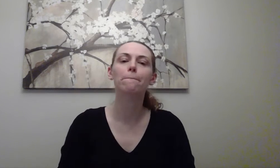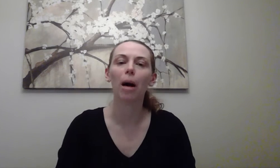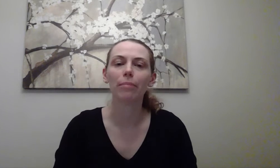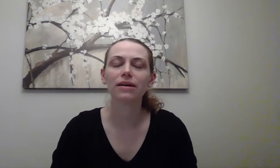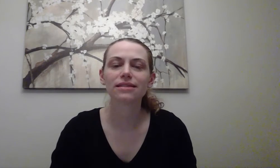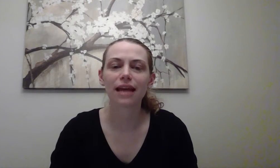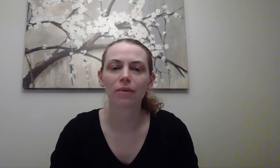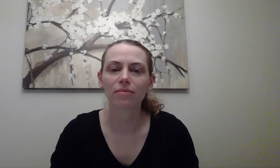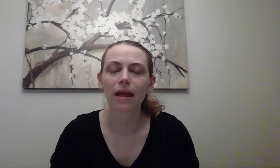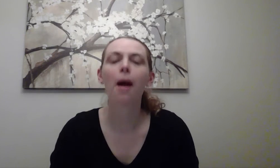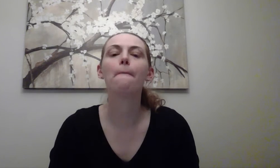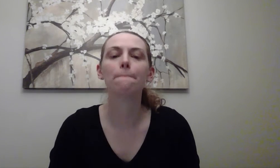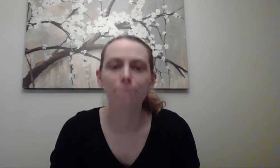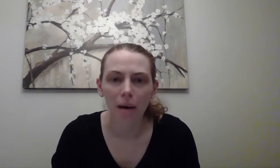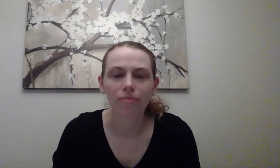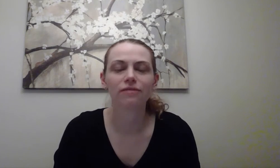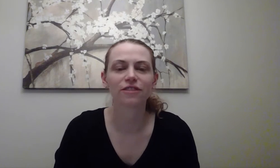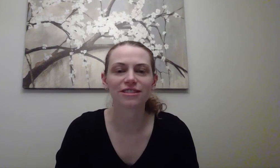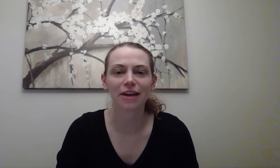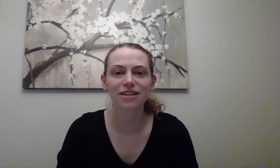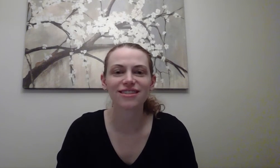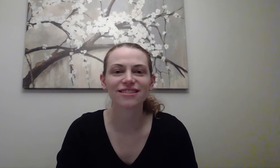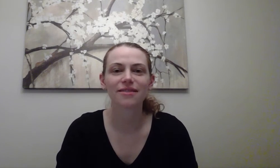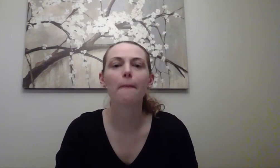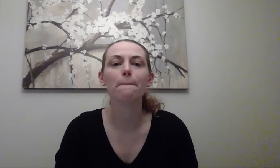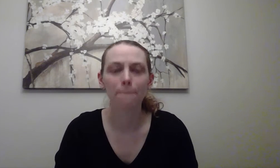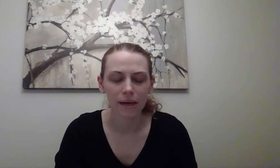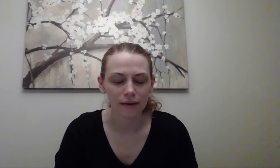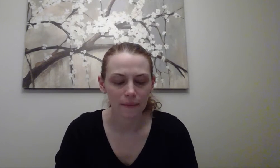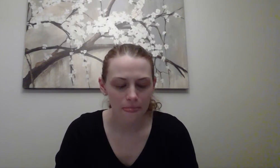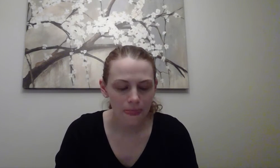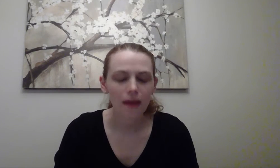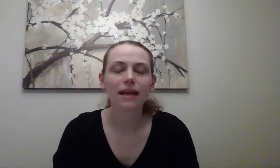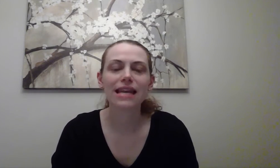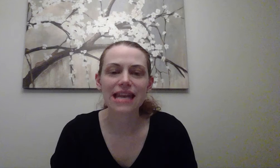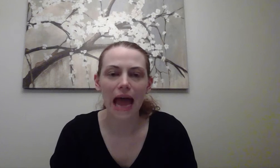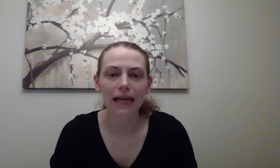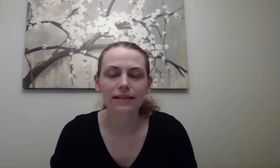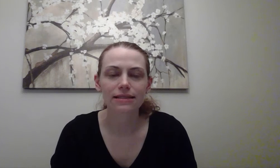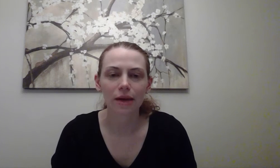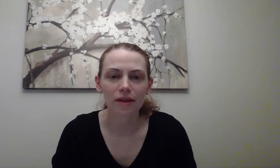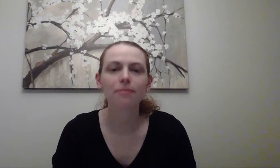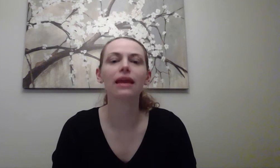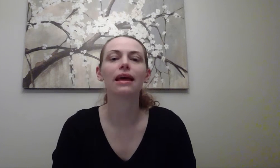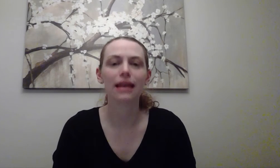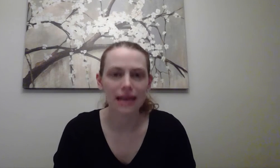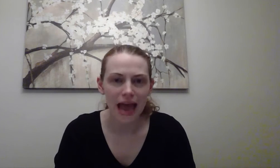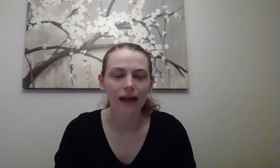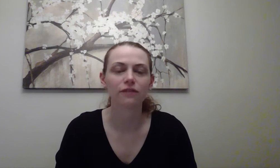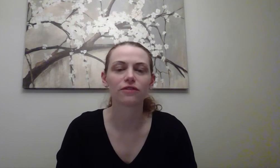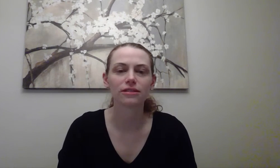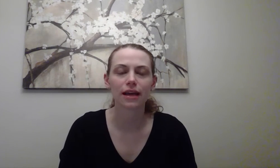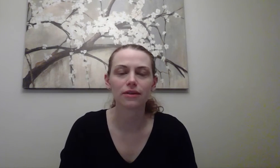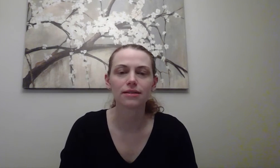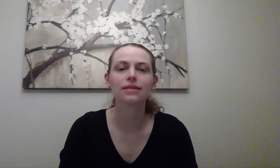Bump. Say it with me. Bump. First sound is b. Neck. Say it with me. Neck. First sound is